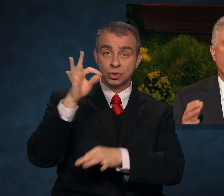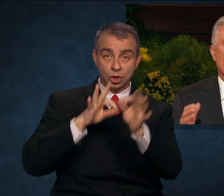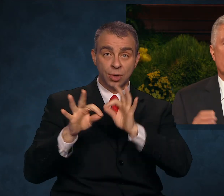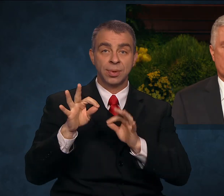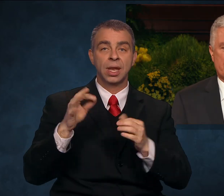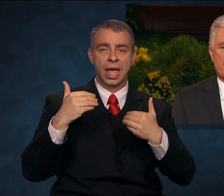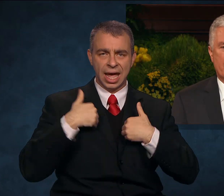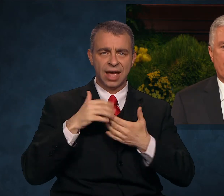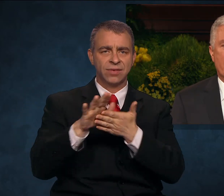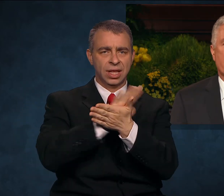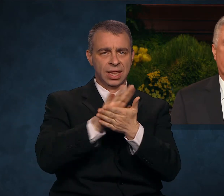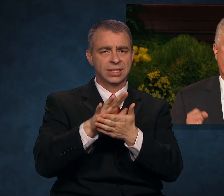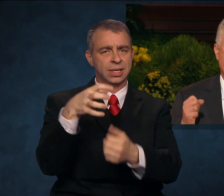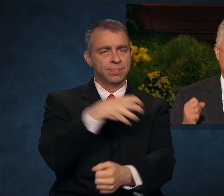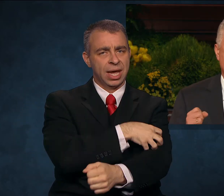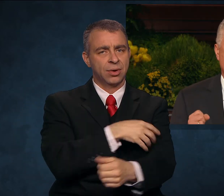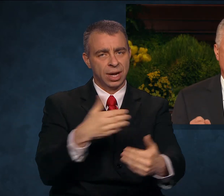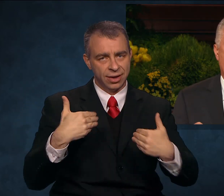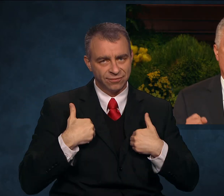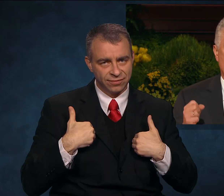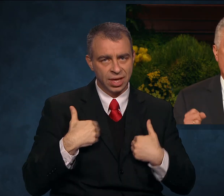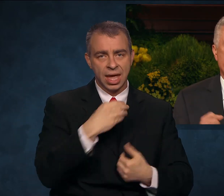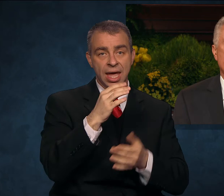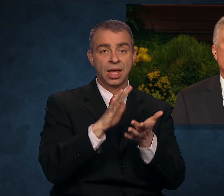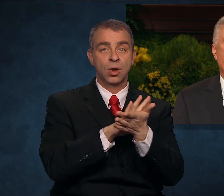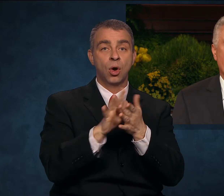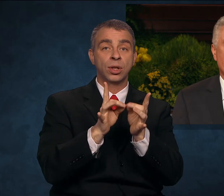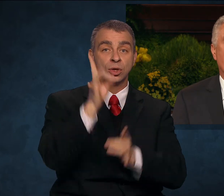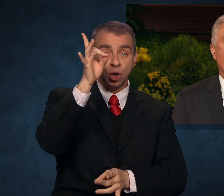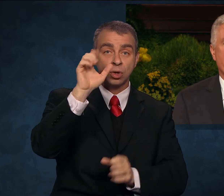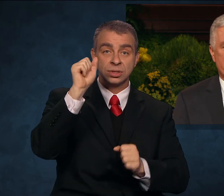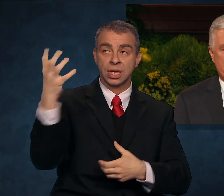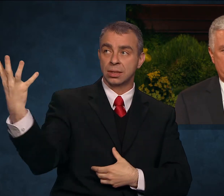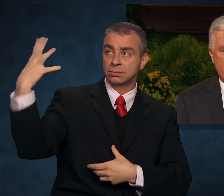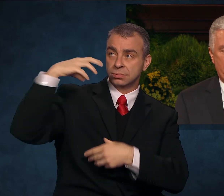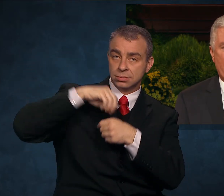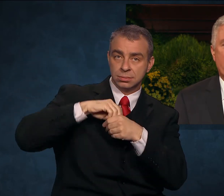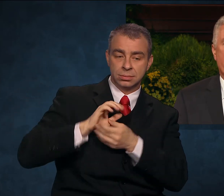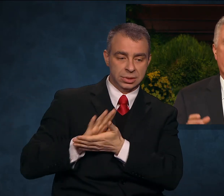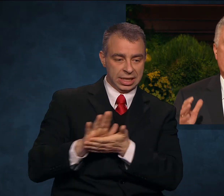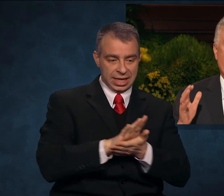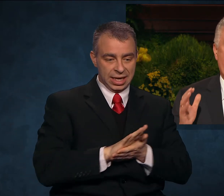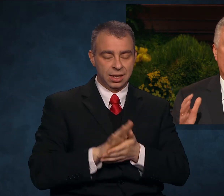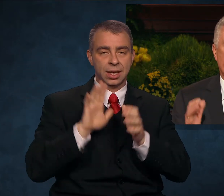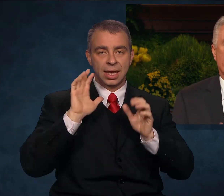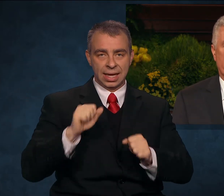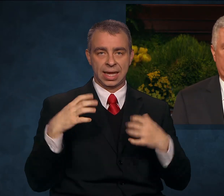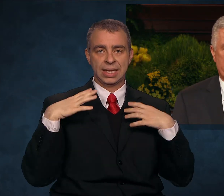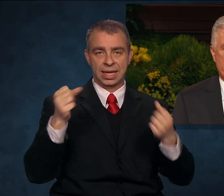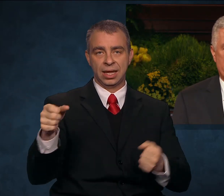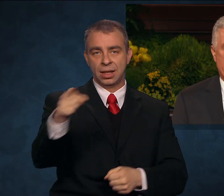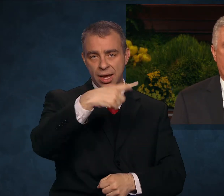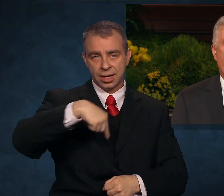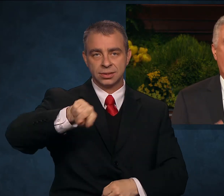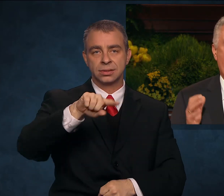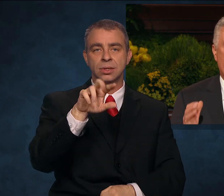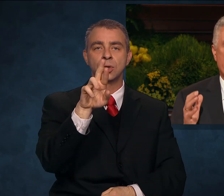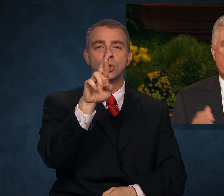of the Holy Ghost can heal and rescue mankind. It is our privilege,